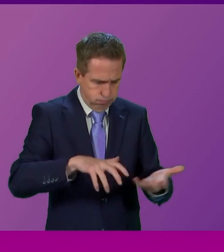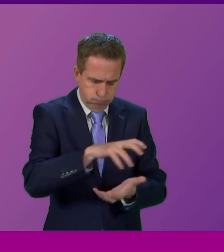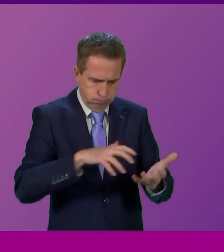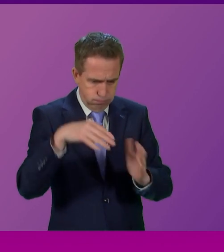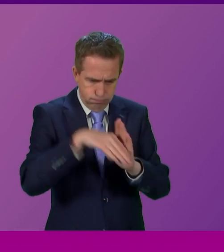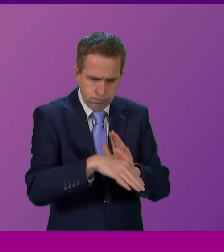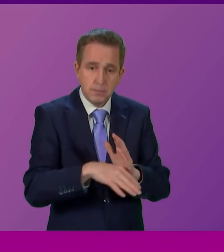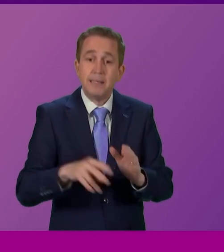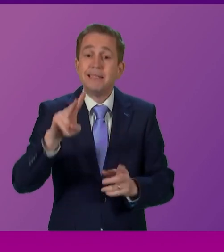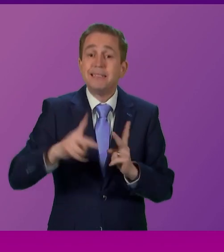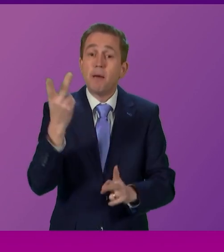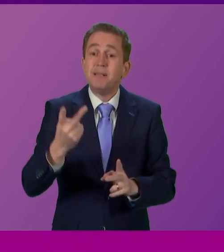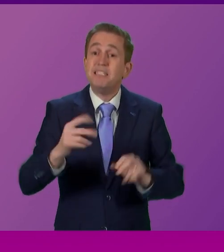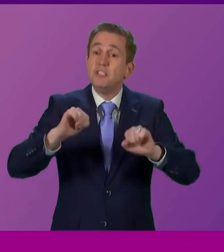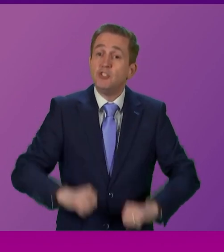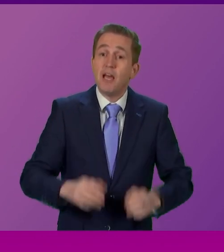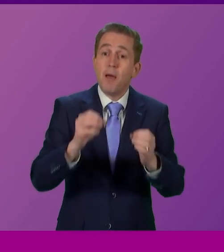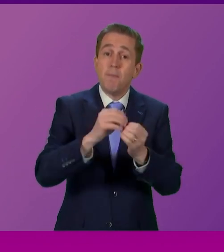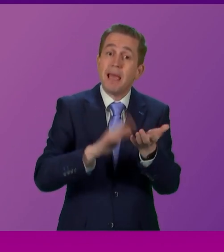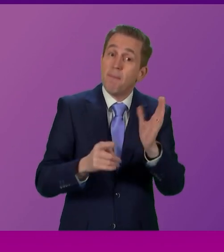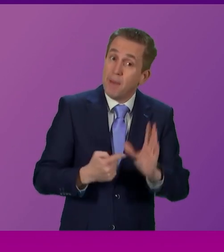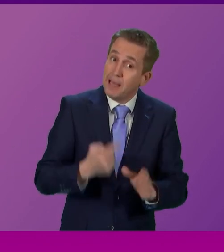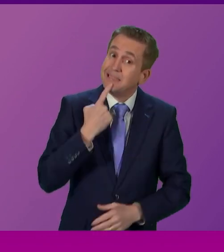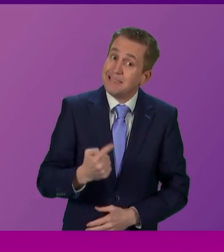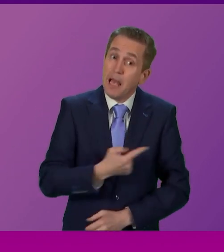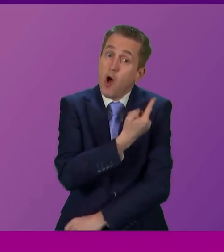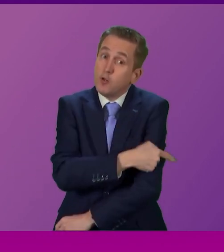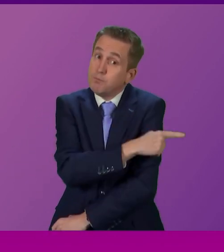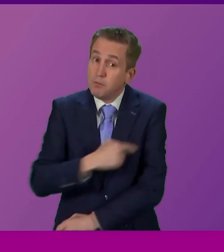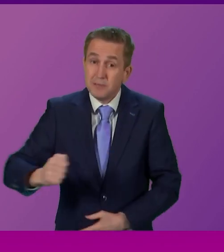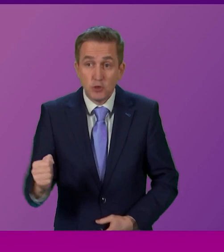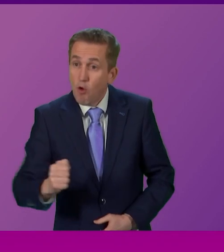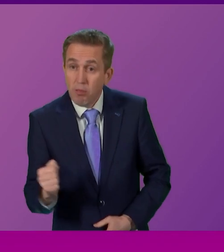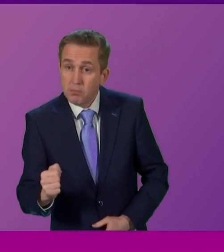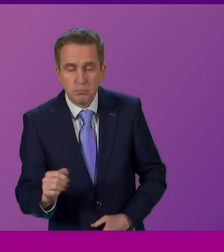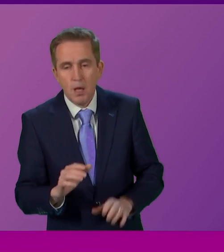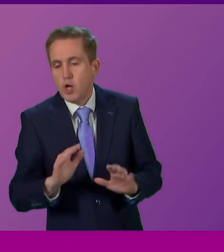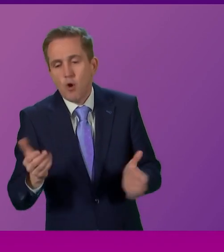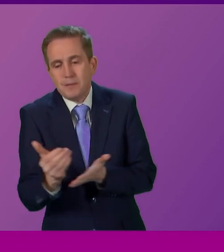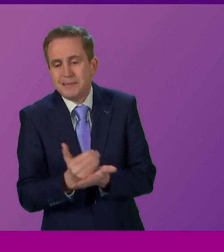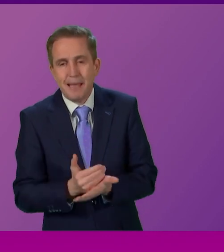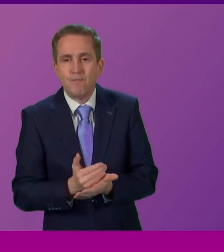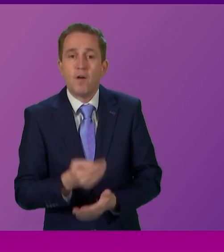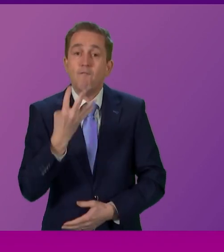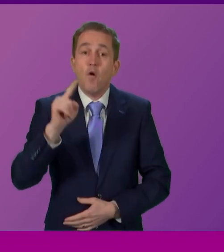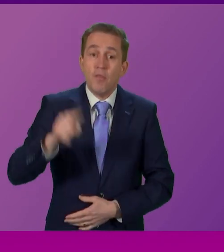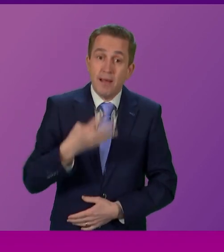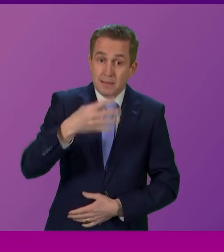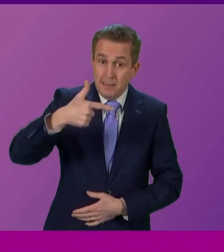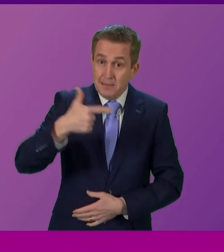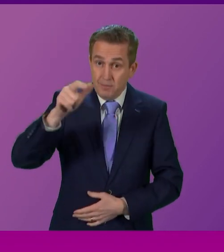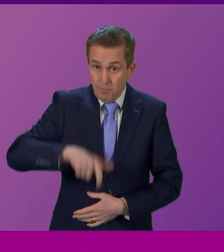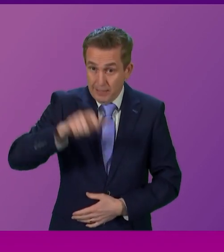Chair of the BMA Scotland has described hospitals across Scotland as not safe for patients. 4,977